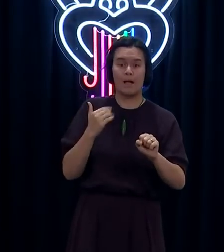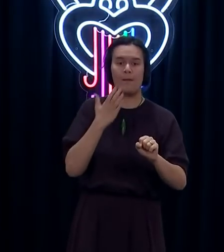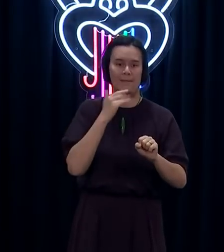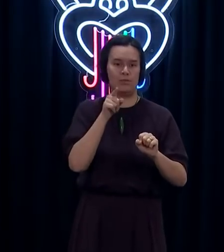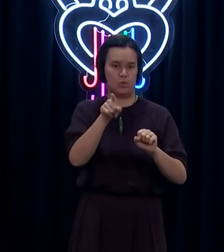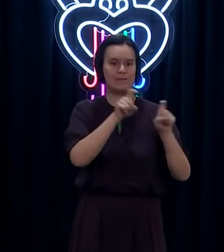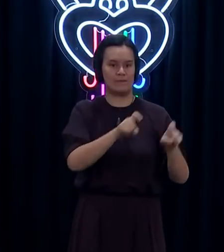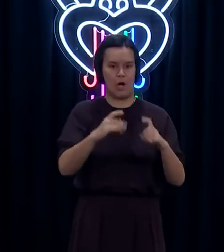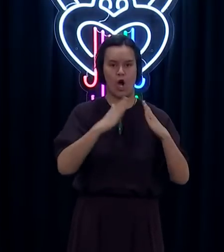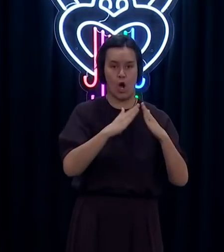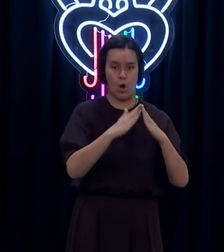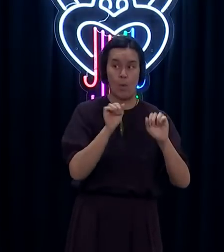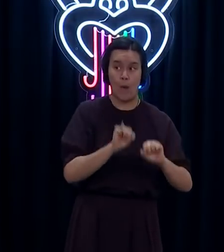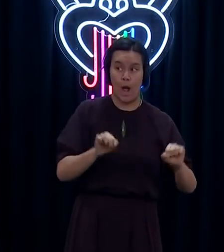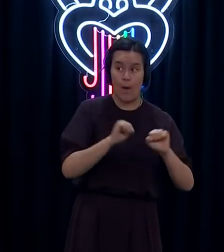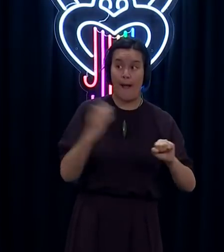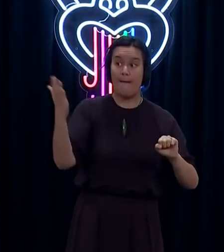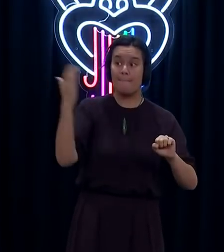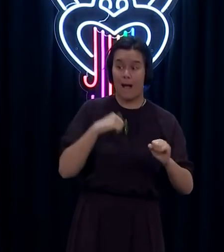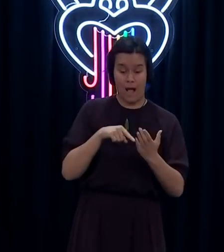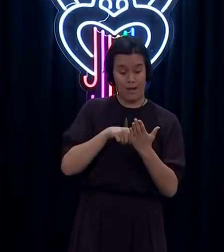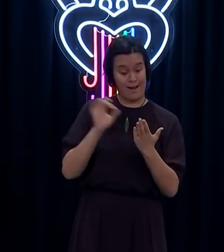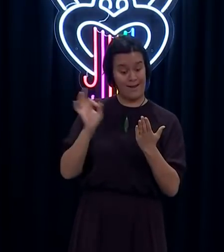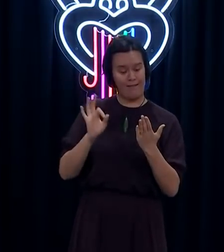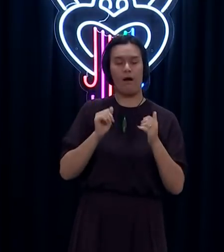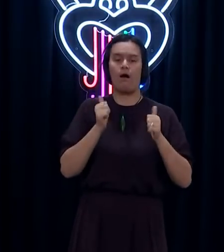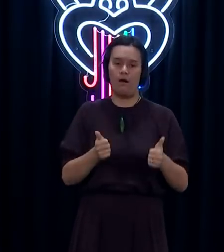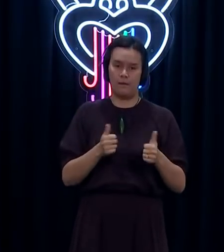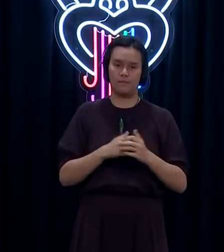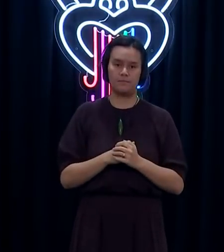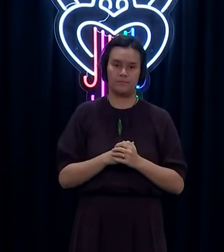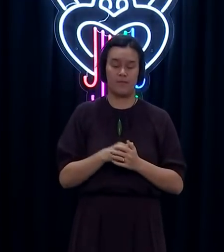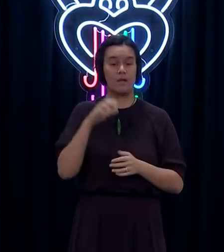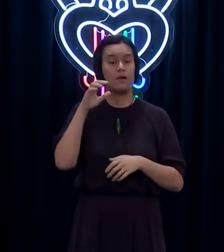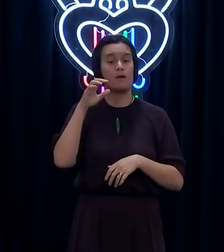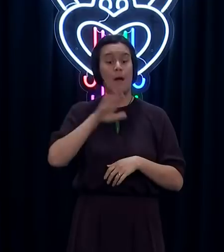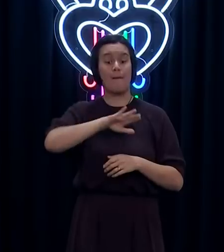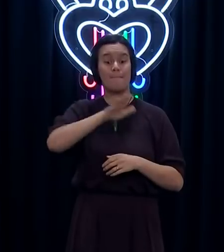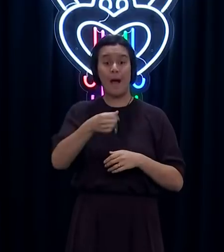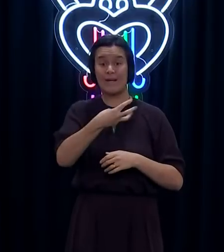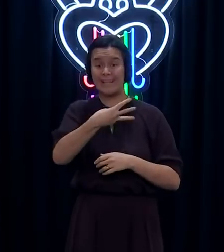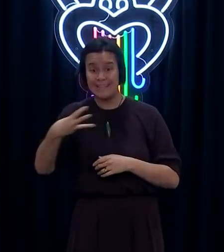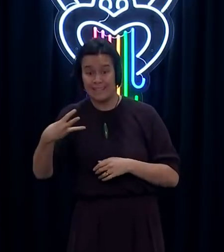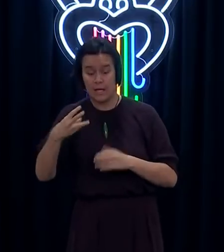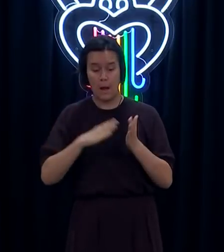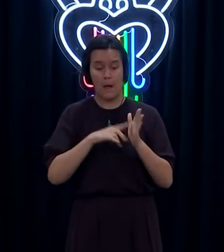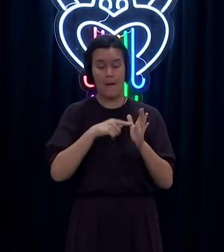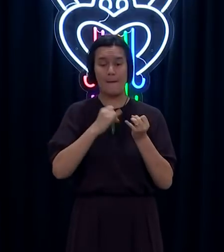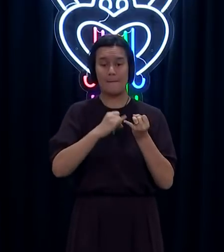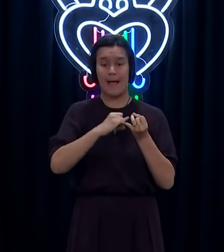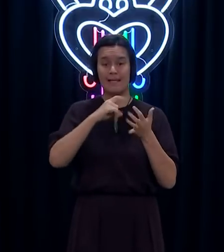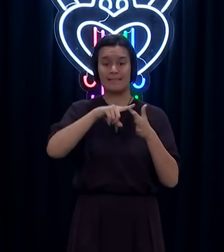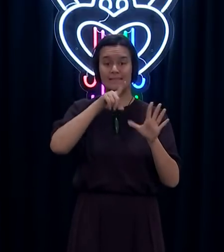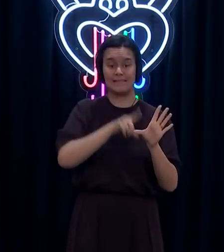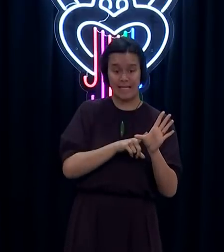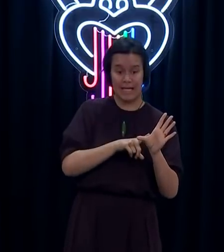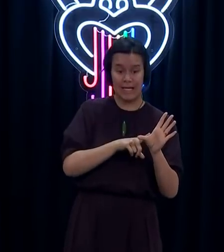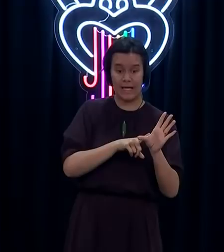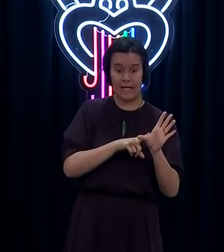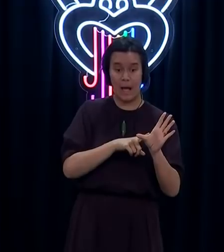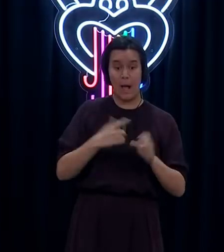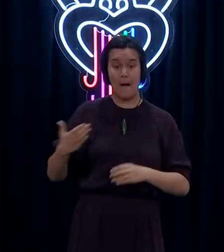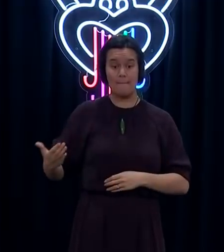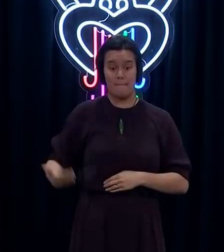Just a reminder, our suburbs of interest are Mount Eden, Massey, Mangere, Favana, Papatoitoy,